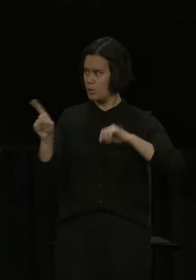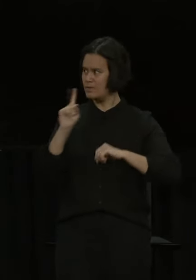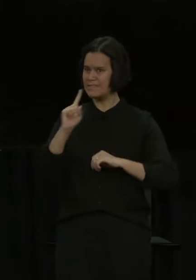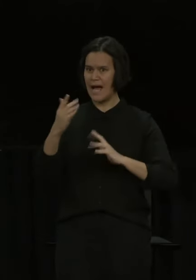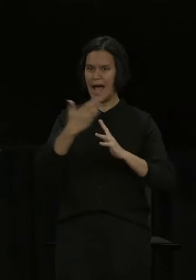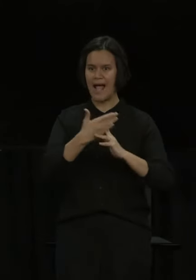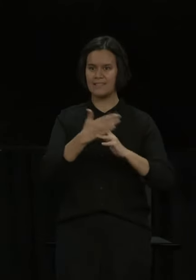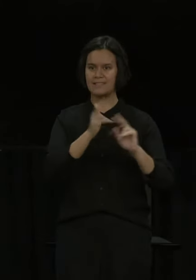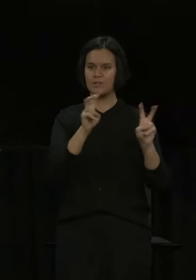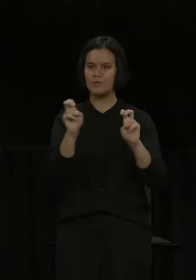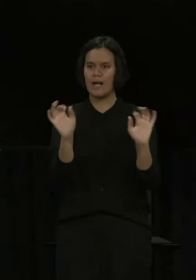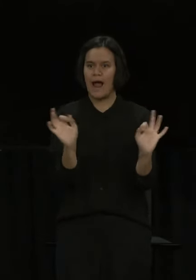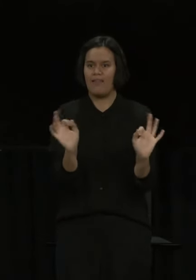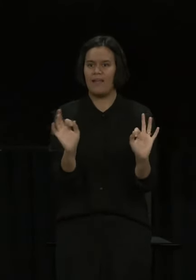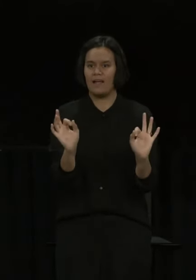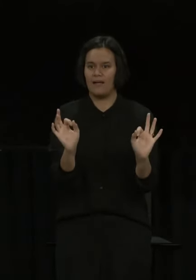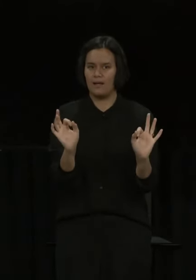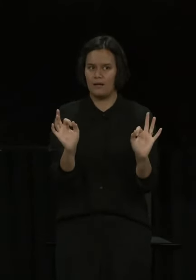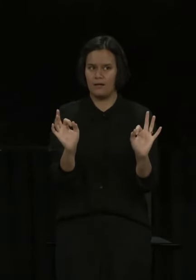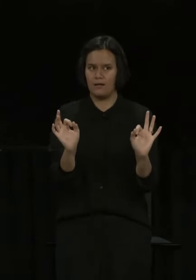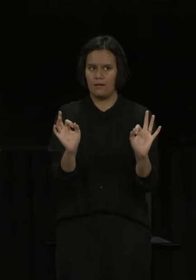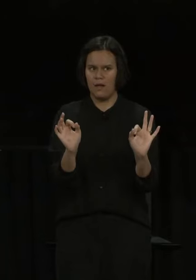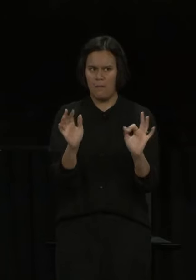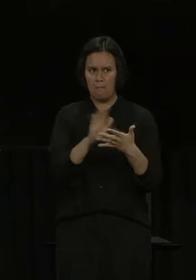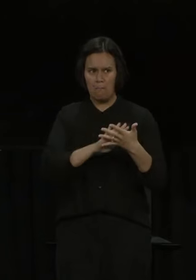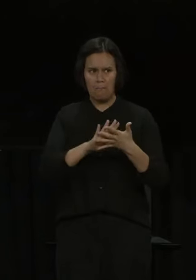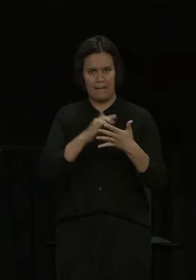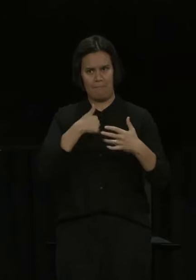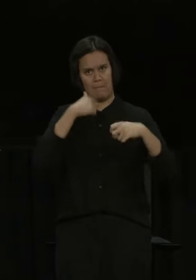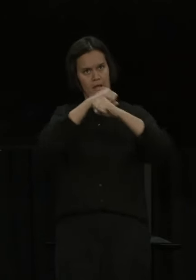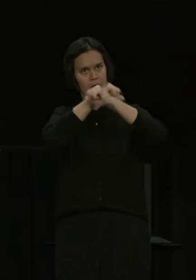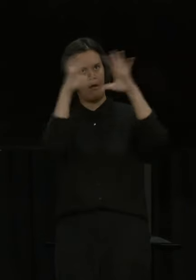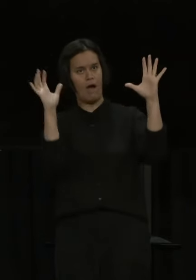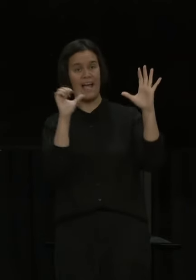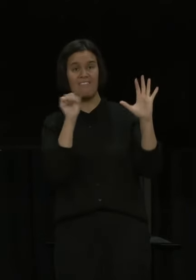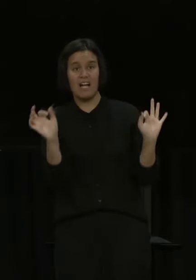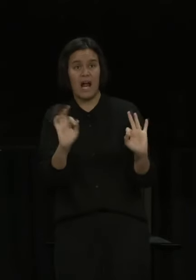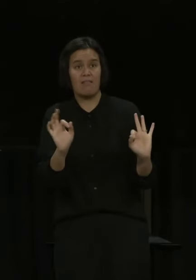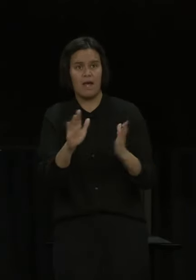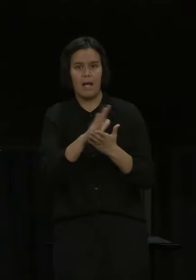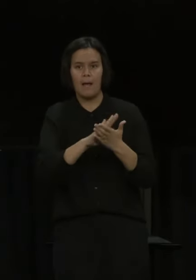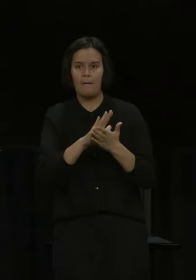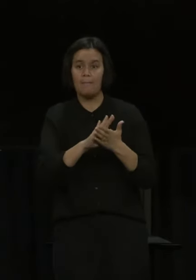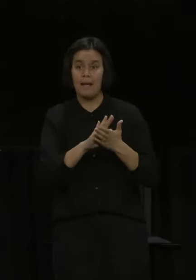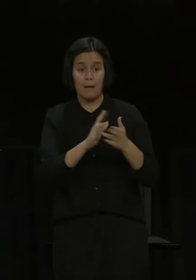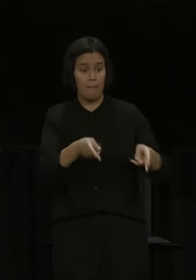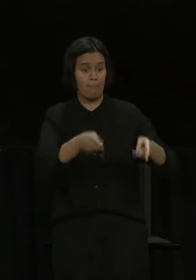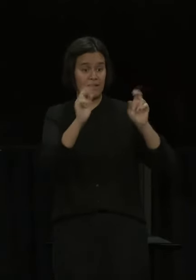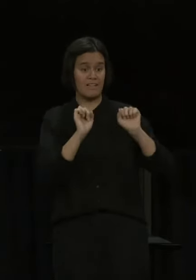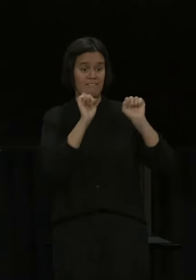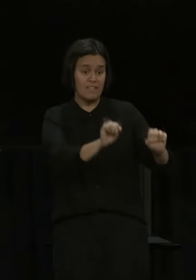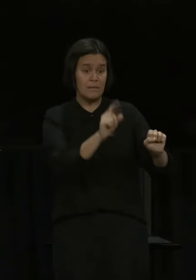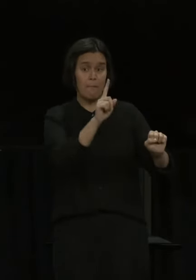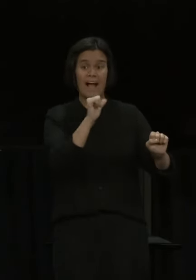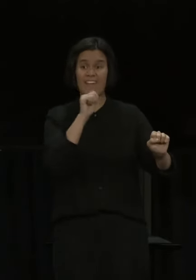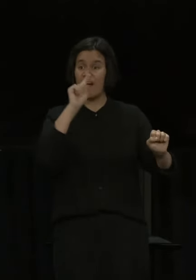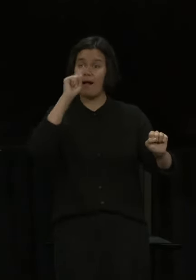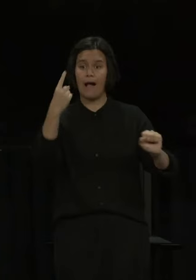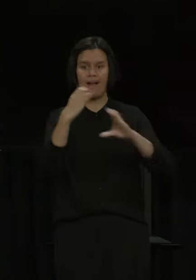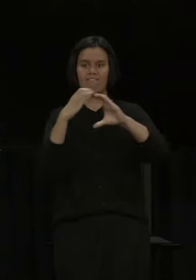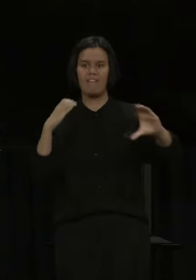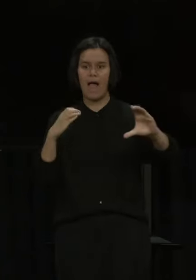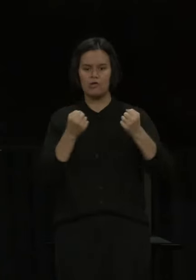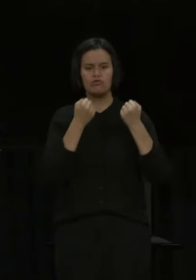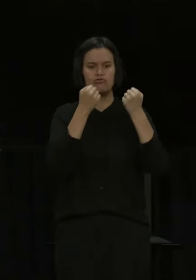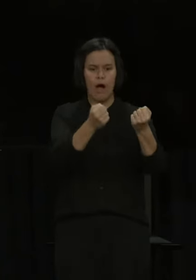there's a mobile vaccination clinic in every town and every village around the country but actually there's not. We know that there's